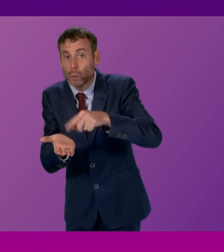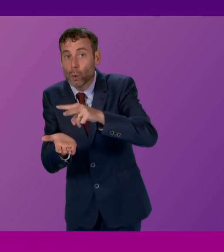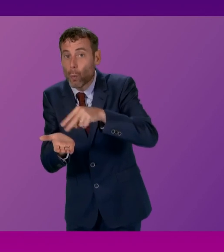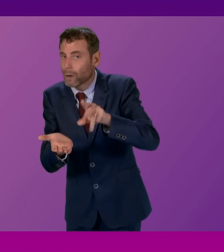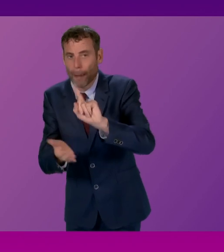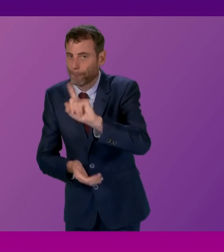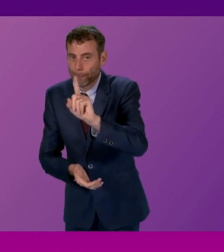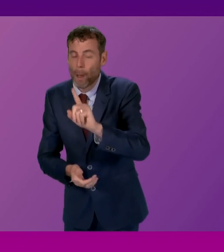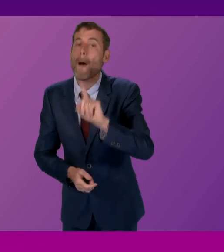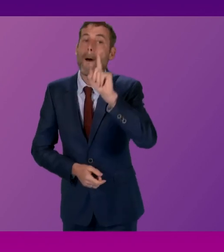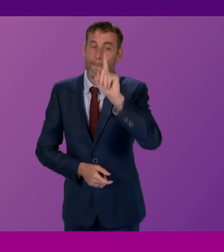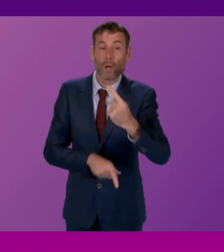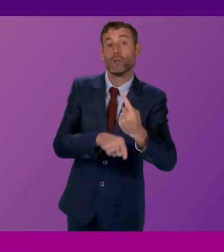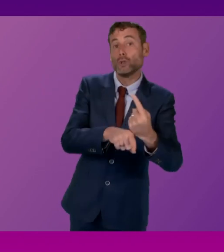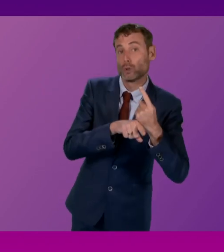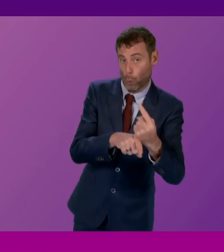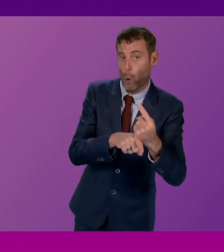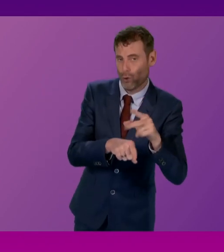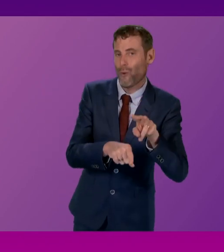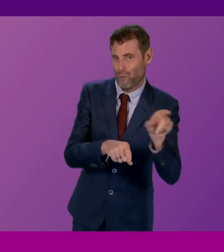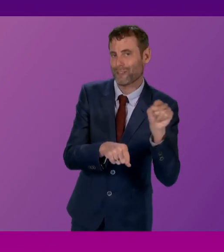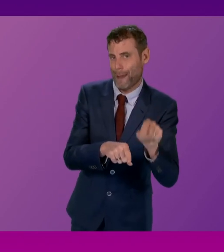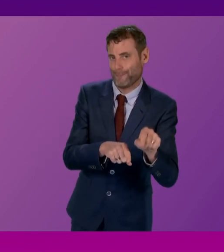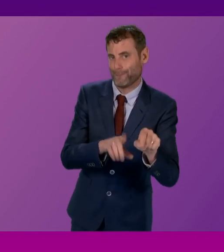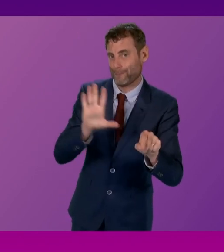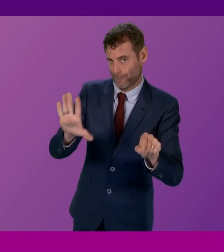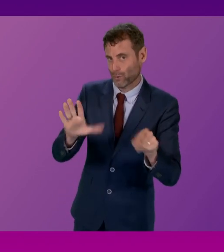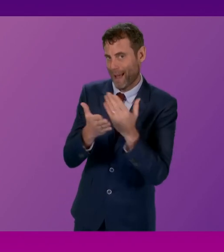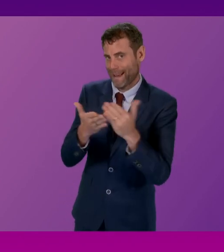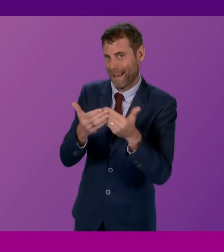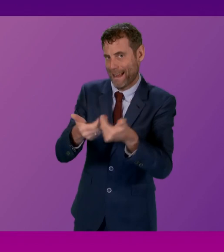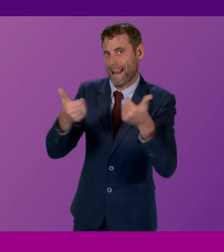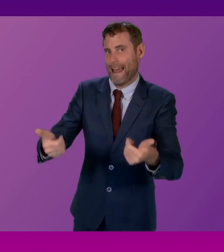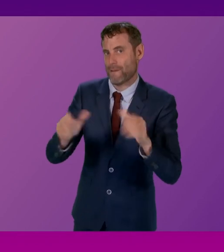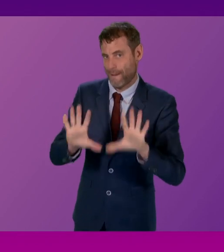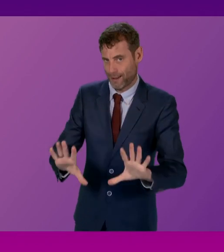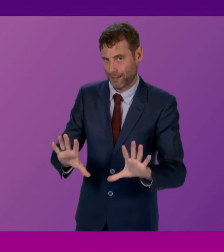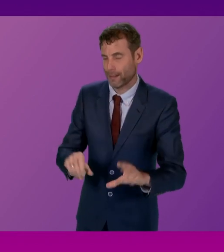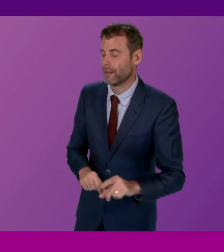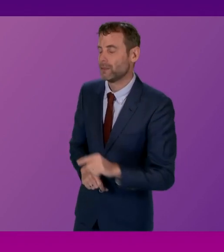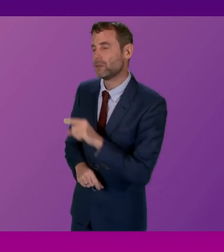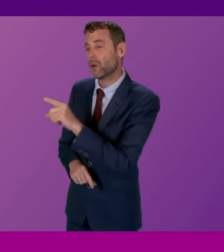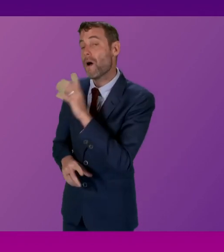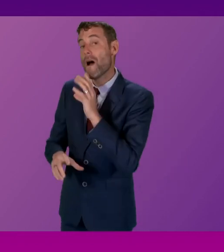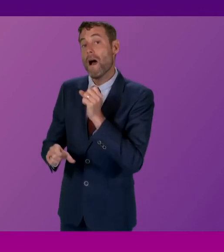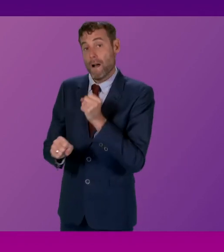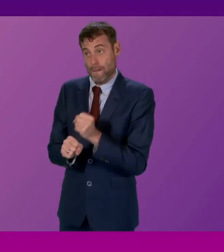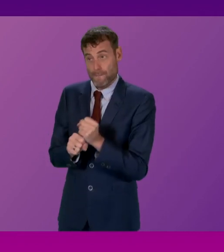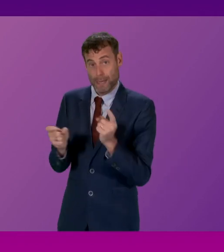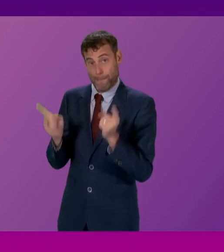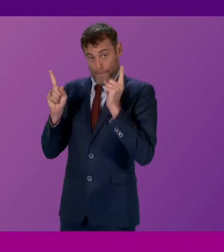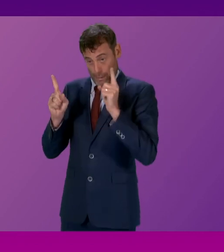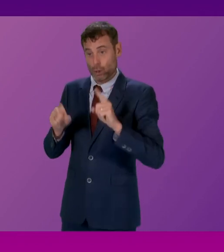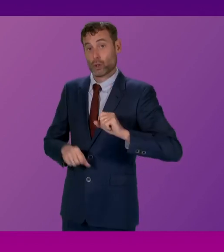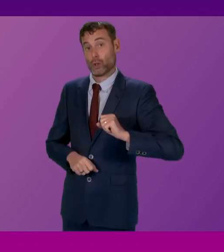which was very different, of course, to what the UK government has done. to us here, the First Minister. Scottish government ministers to do, and Scottish government